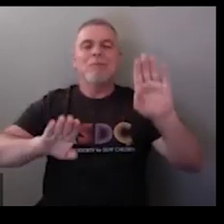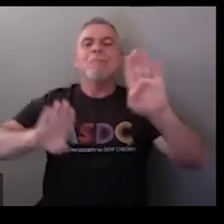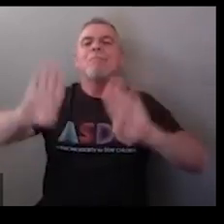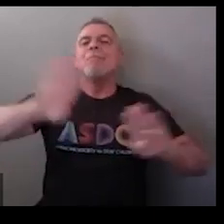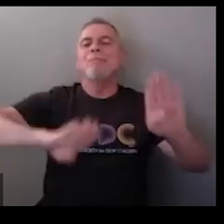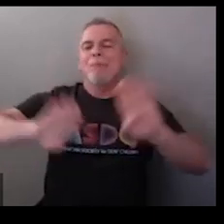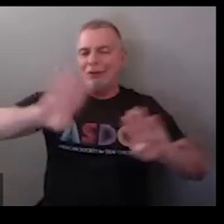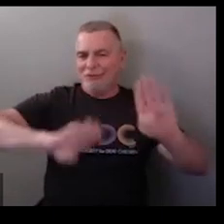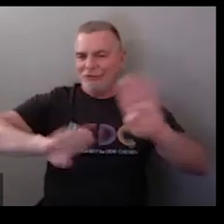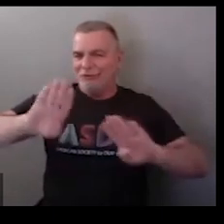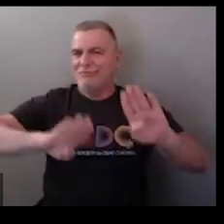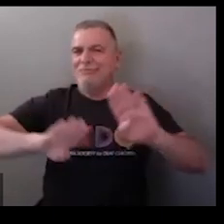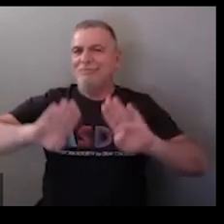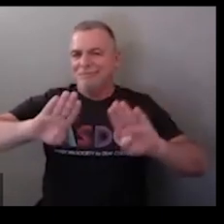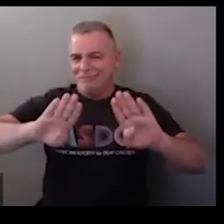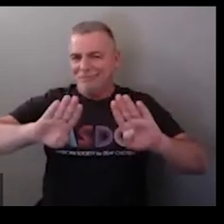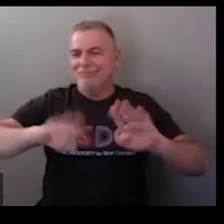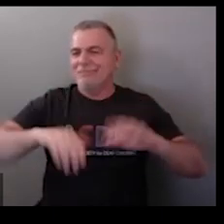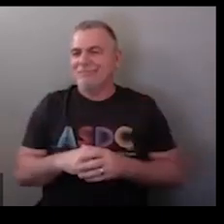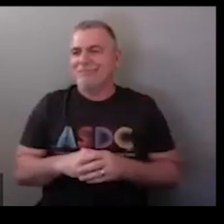and then this is biology